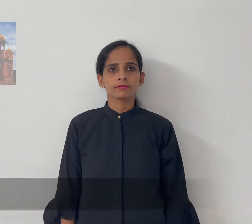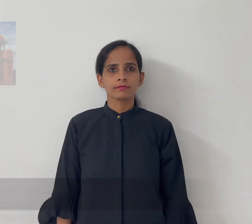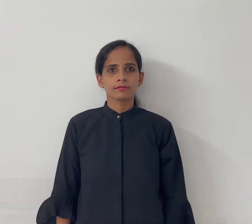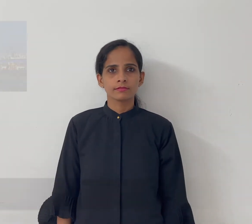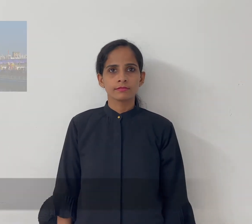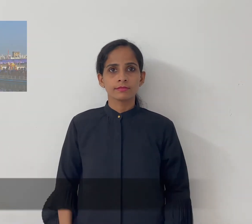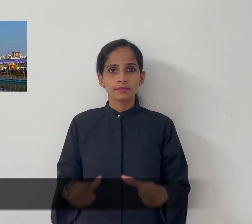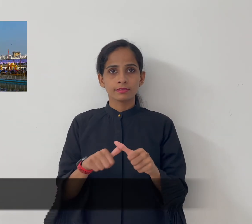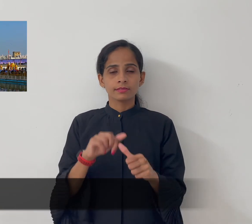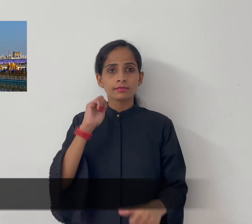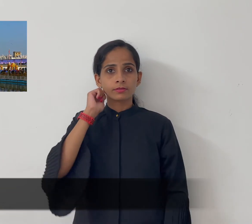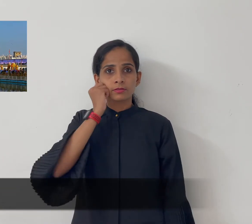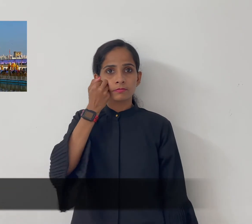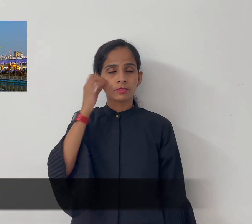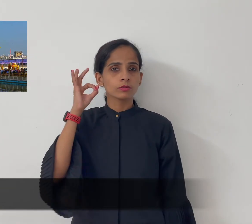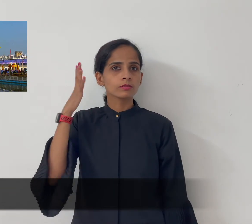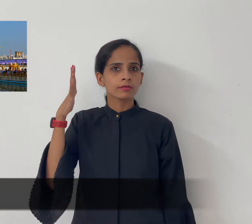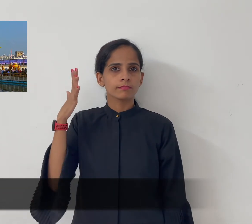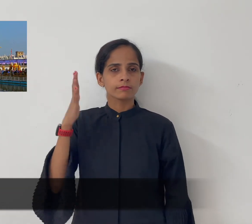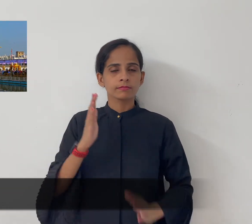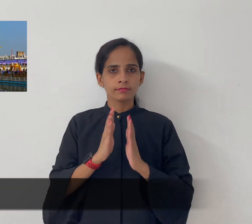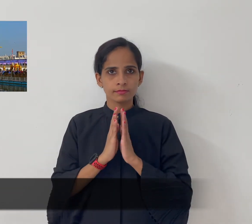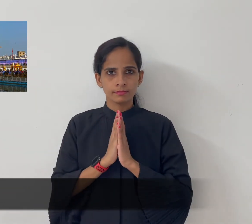Golden Temple Amritsar